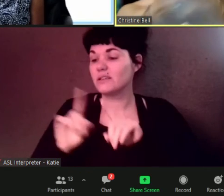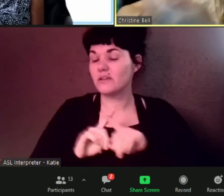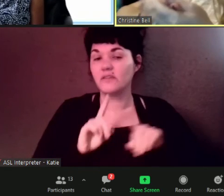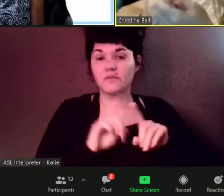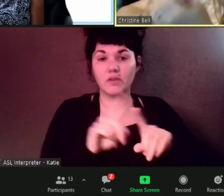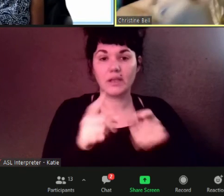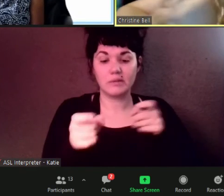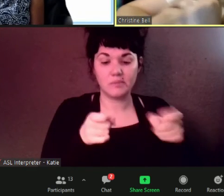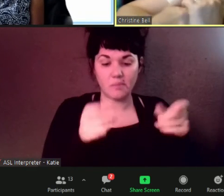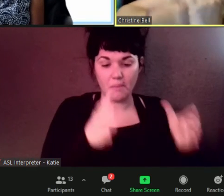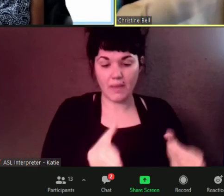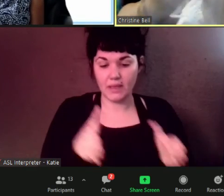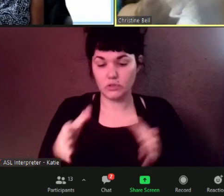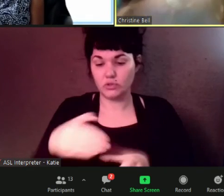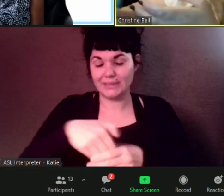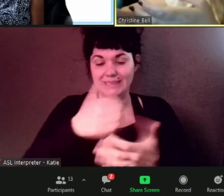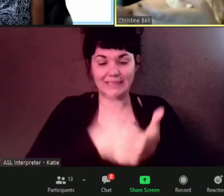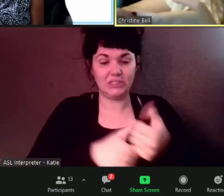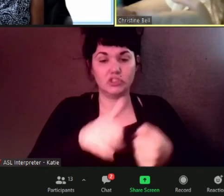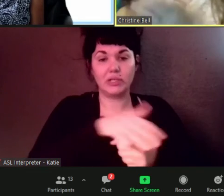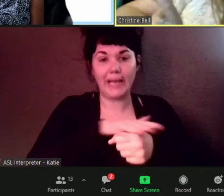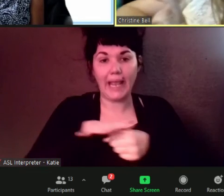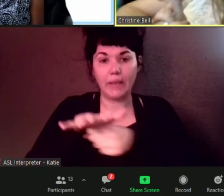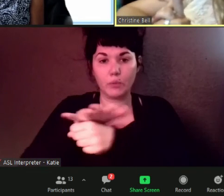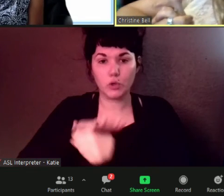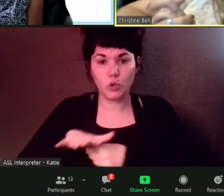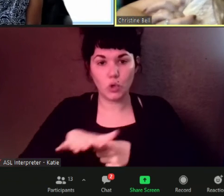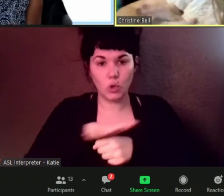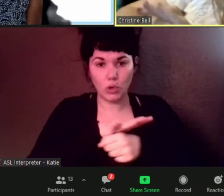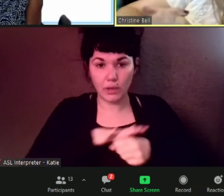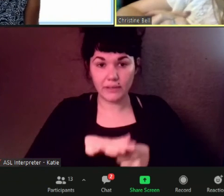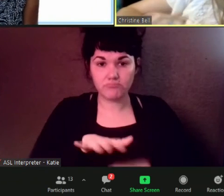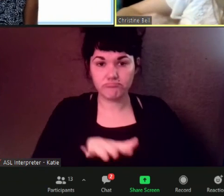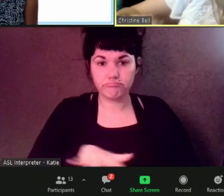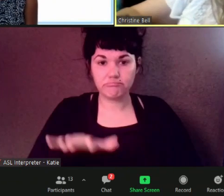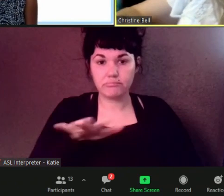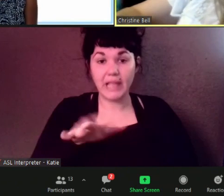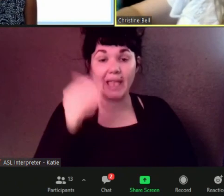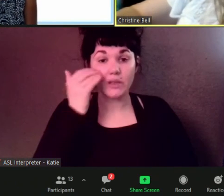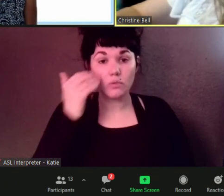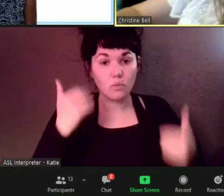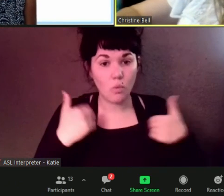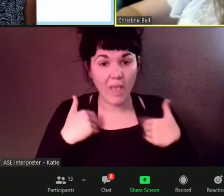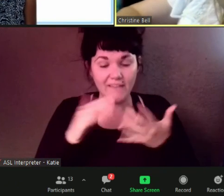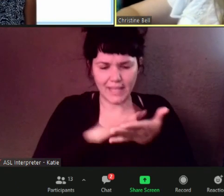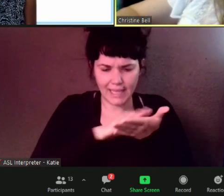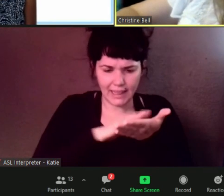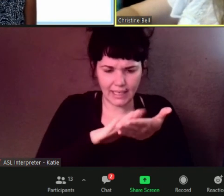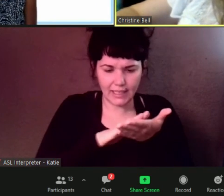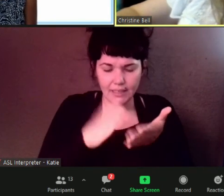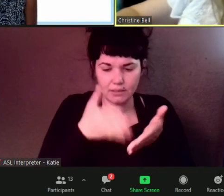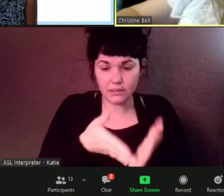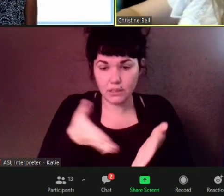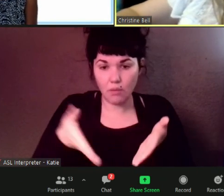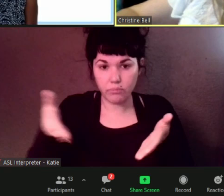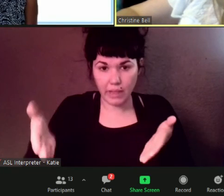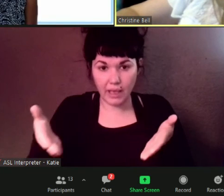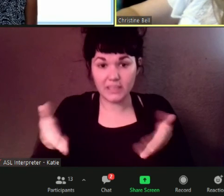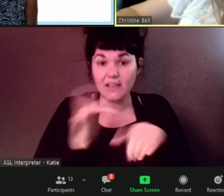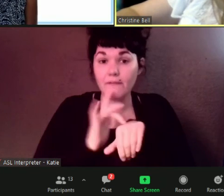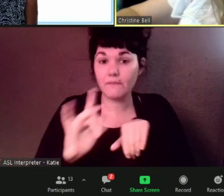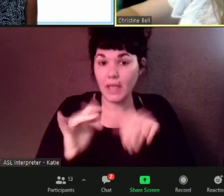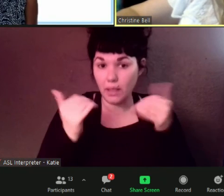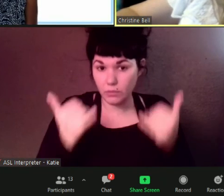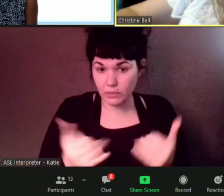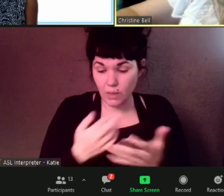neighborhoods and the managers i know that there's cleaning supplies that are available right now so if you need help with cleaning supplies that seems to be cleaning